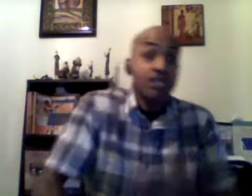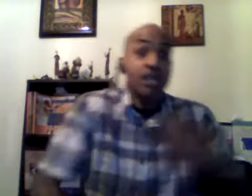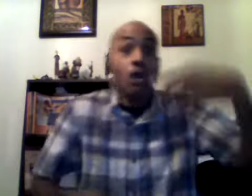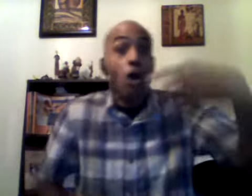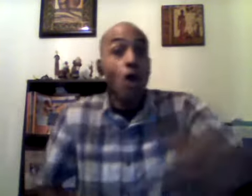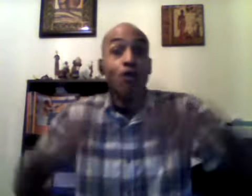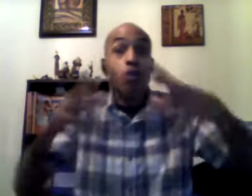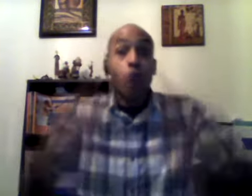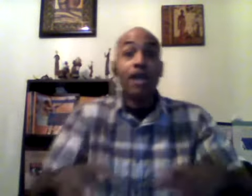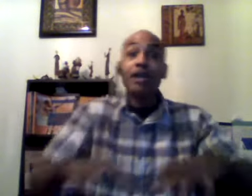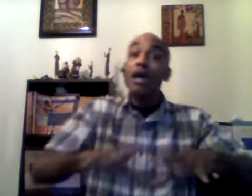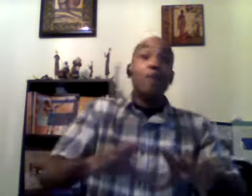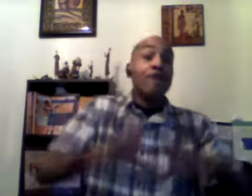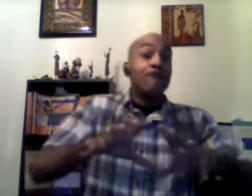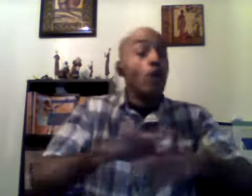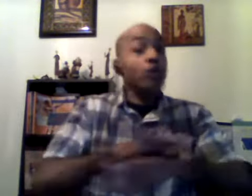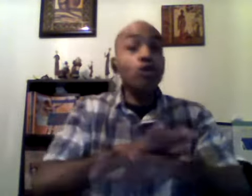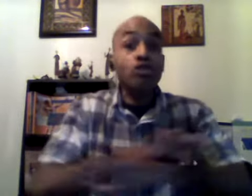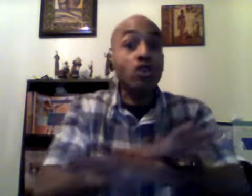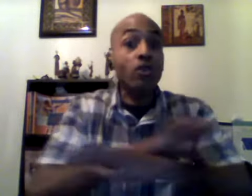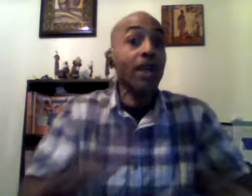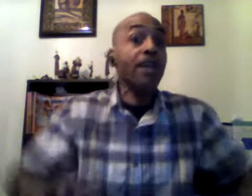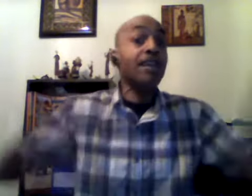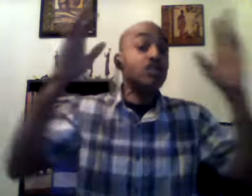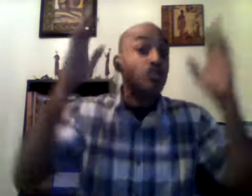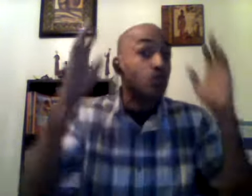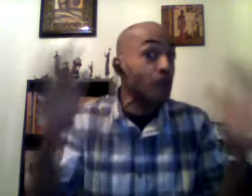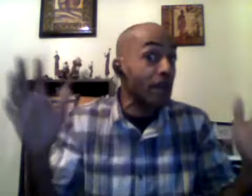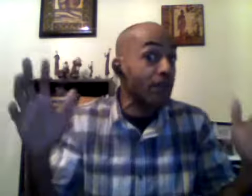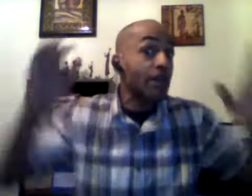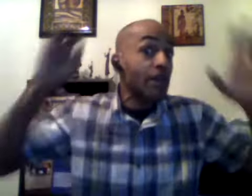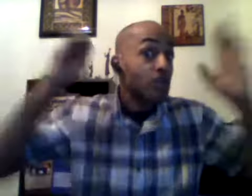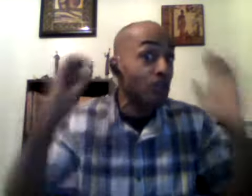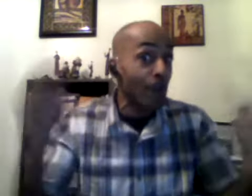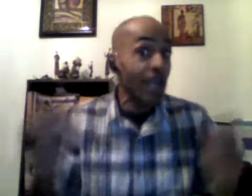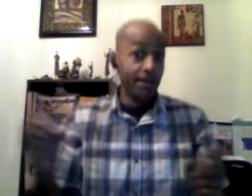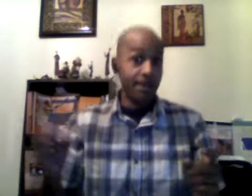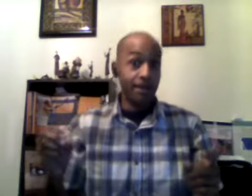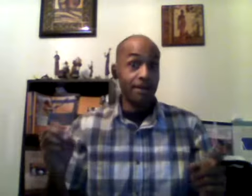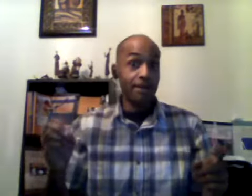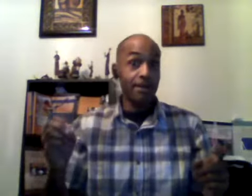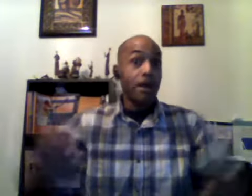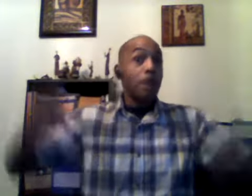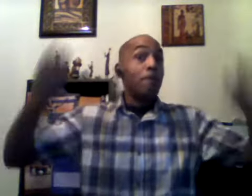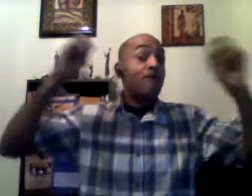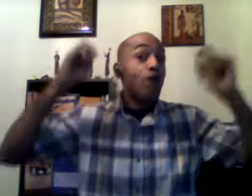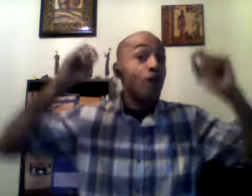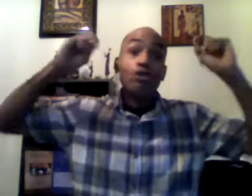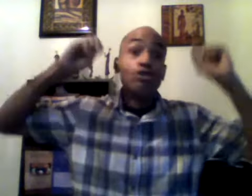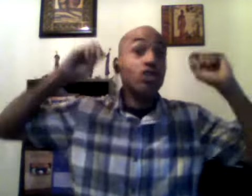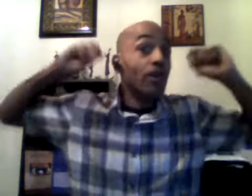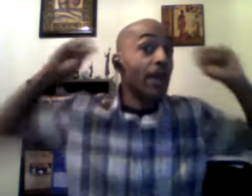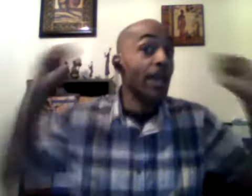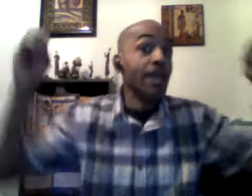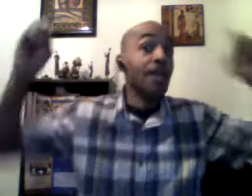and overweight before you do any strength training before you do any